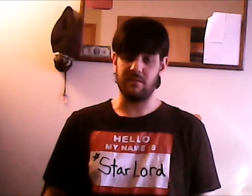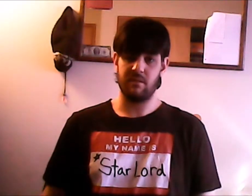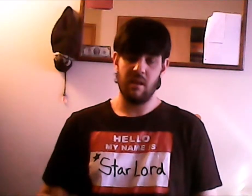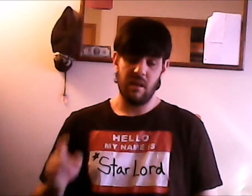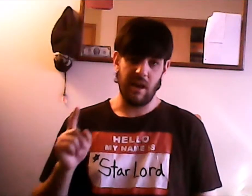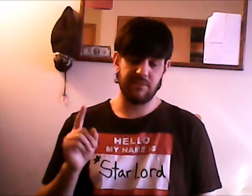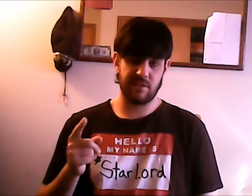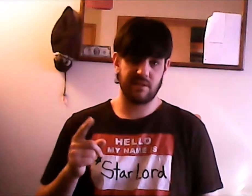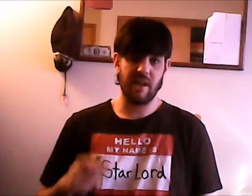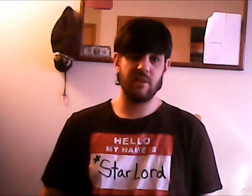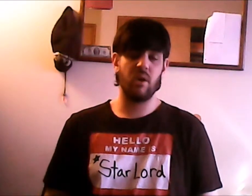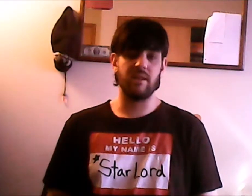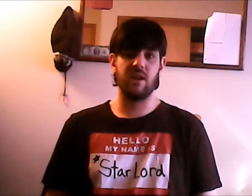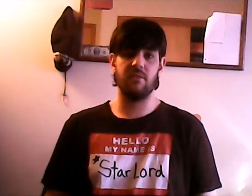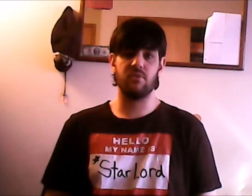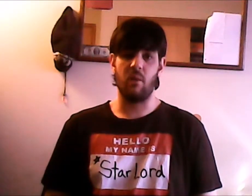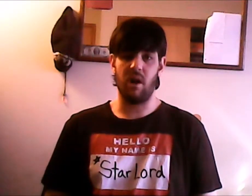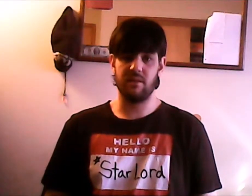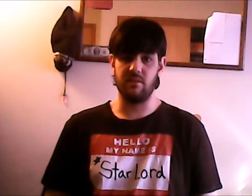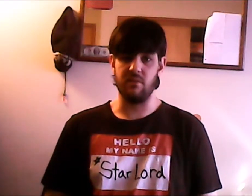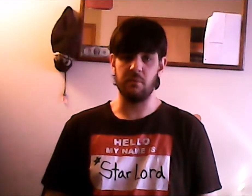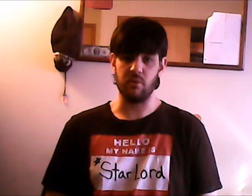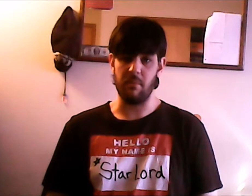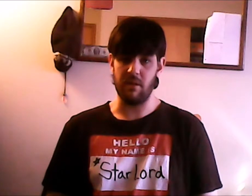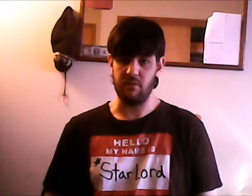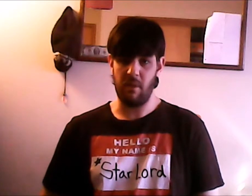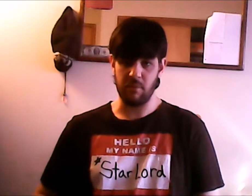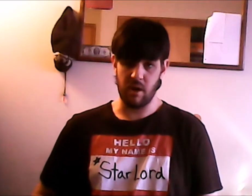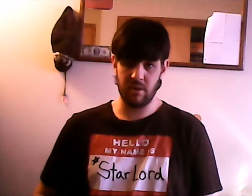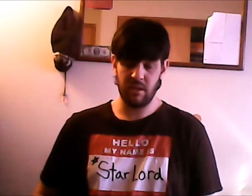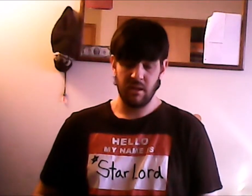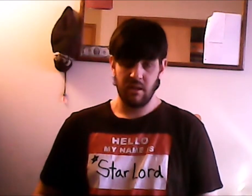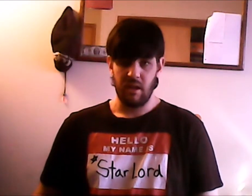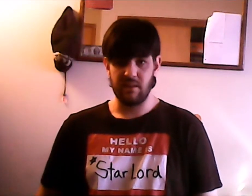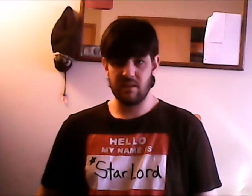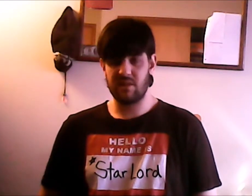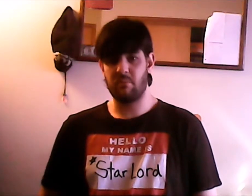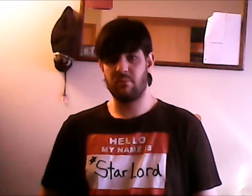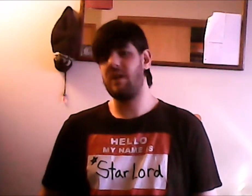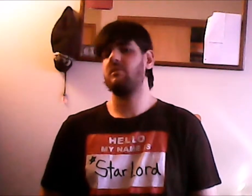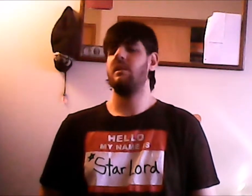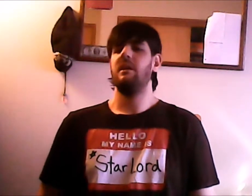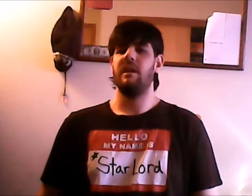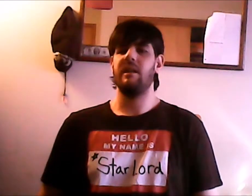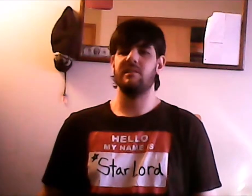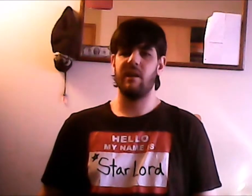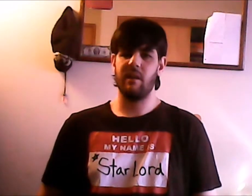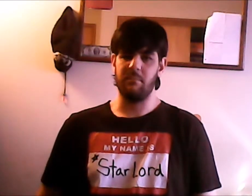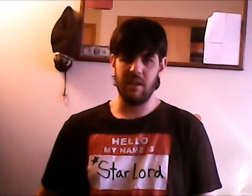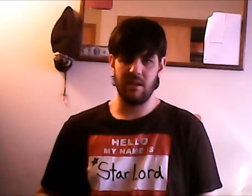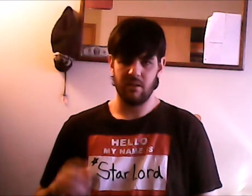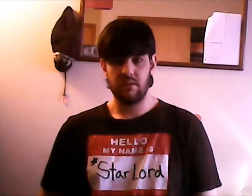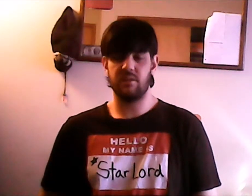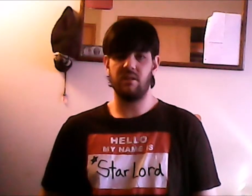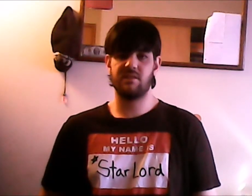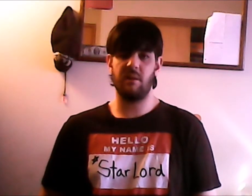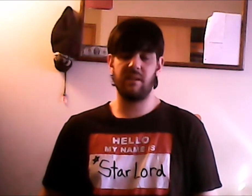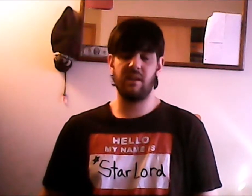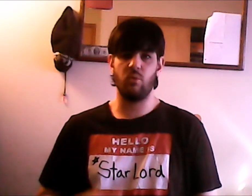month I've decided what cover I want to do for the month of February and this time around it's gonna be the song something in